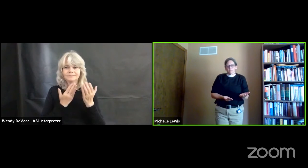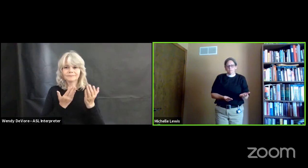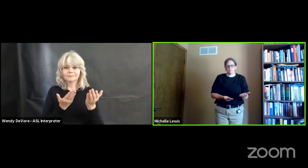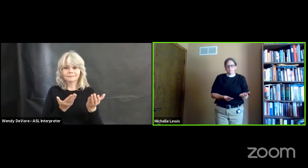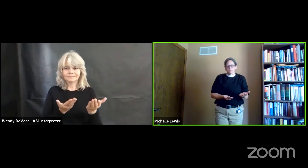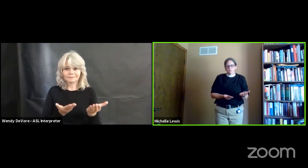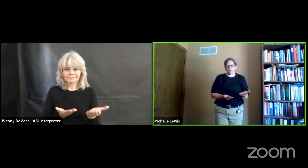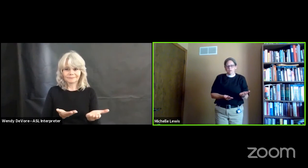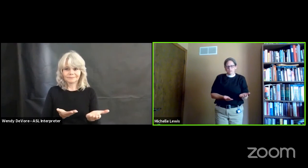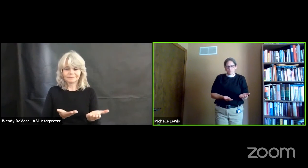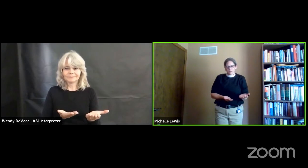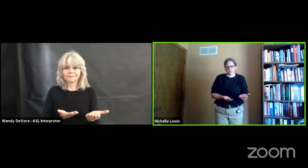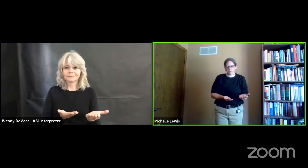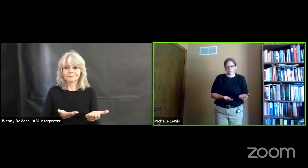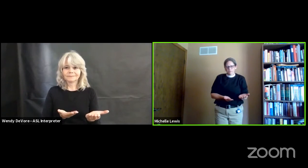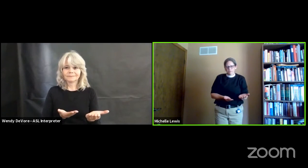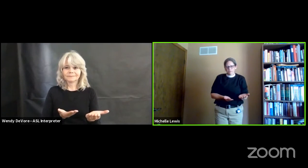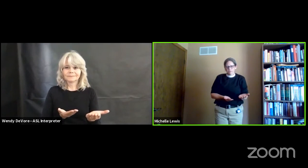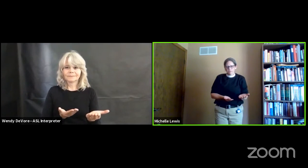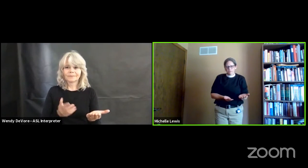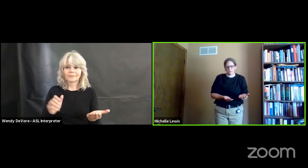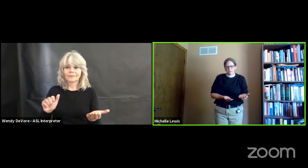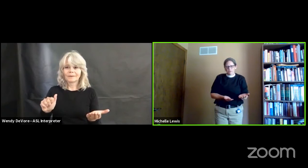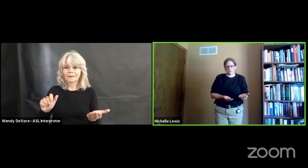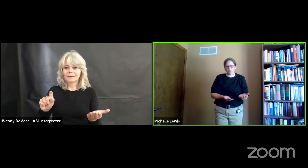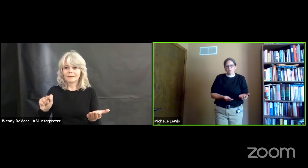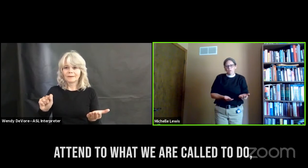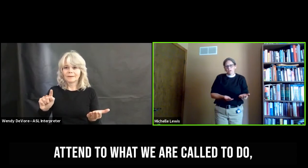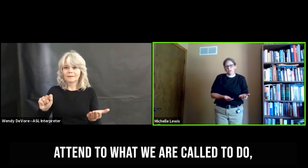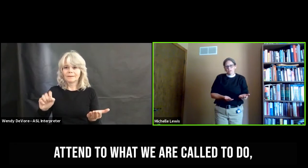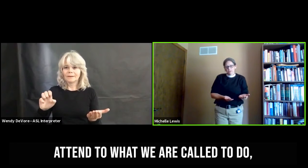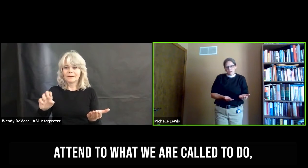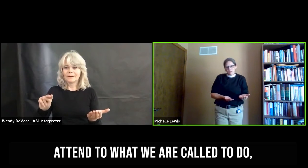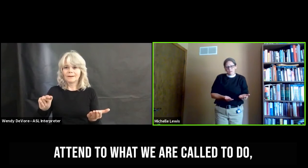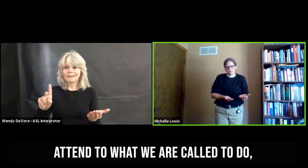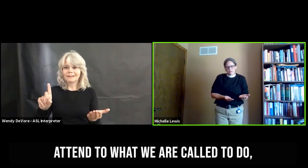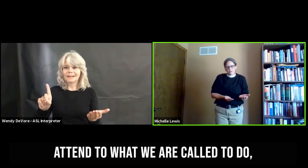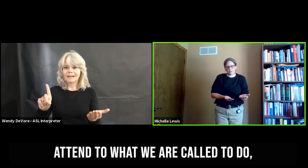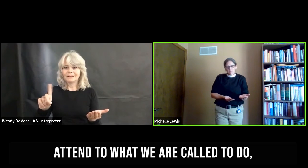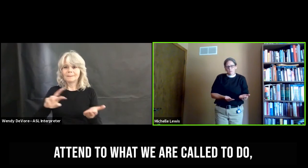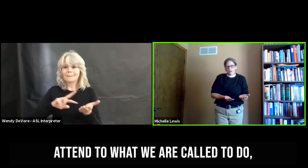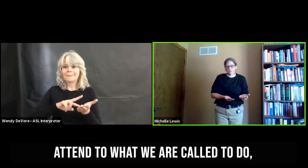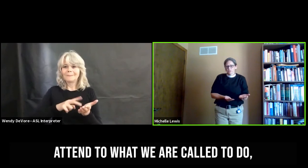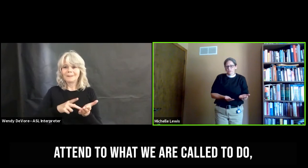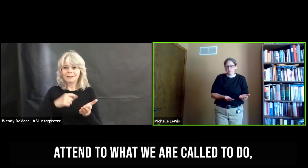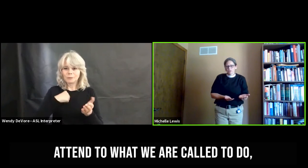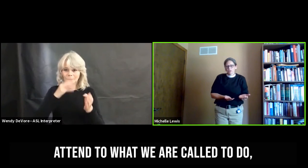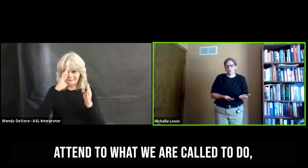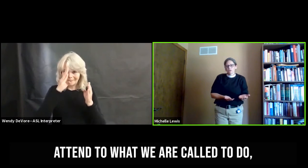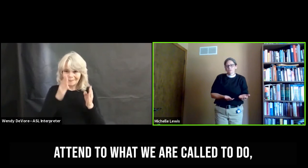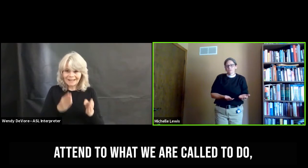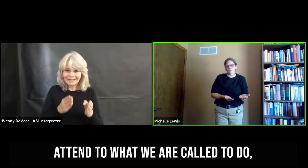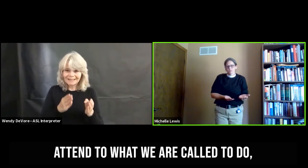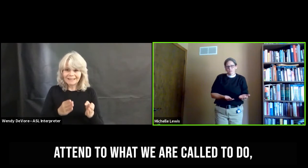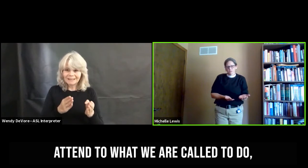Attend. We We attend to what we are called to do.